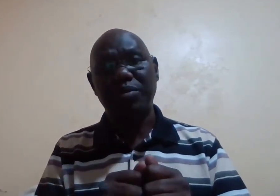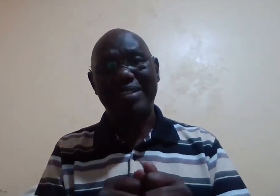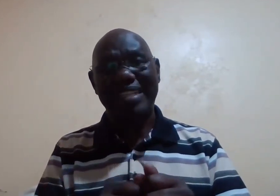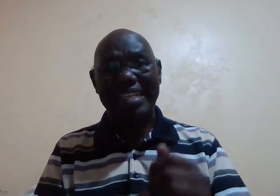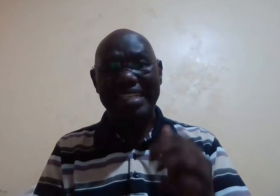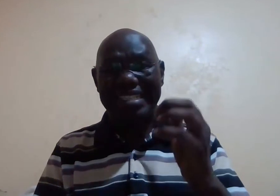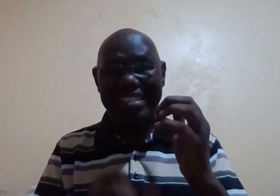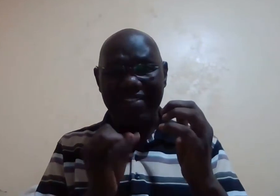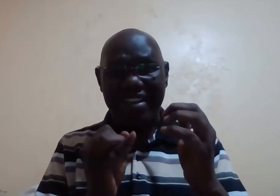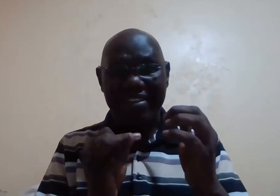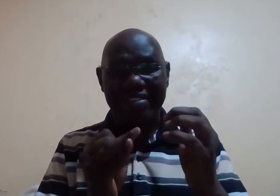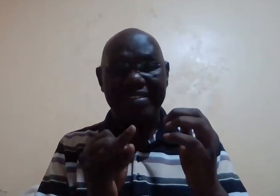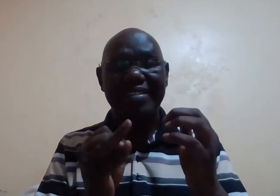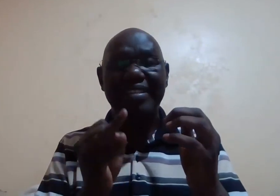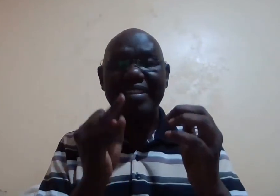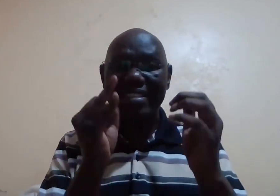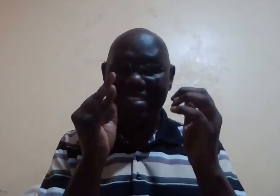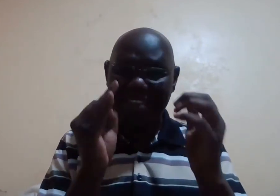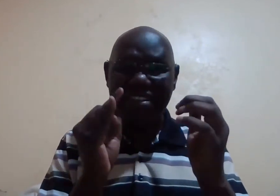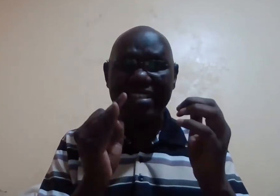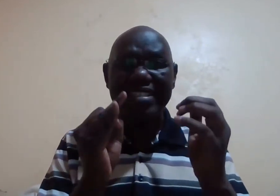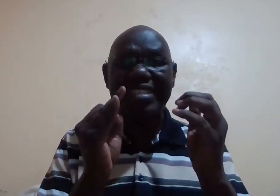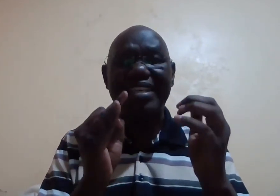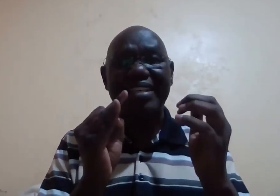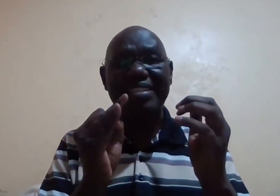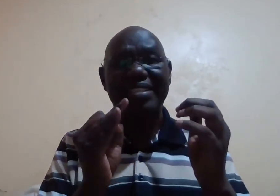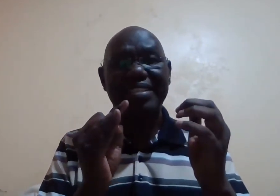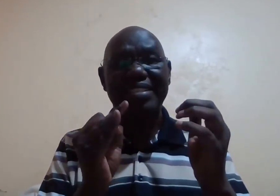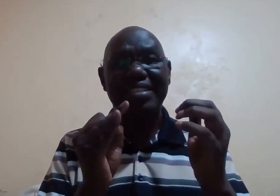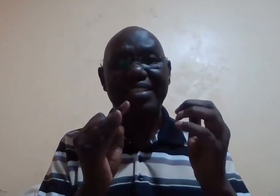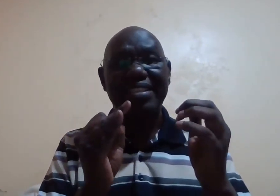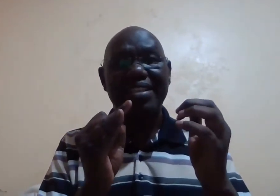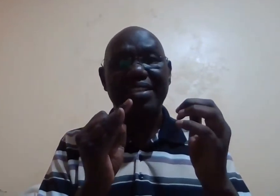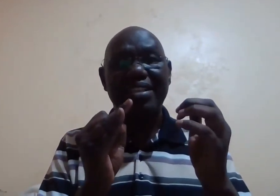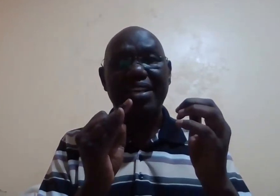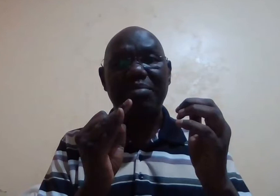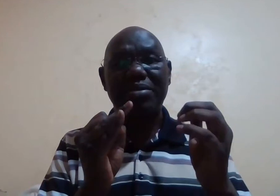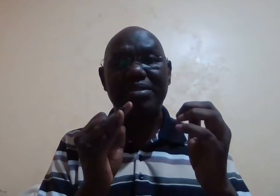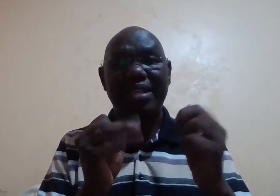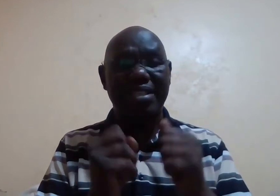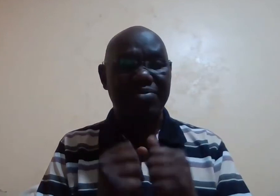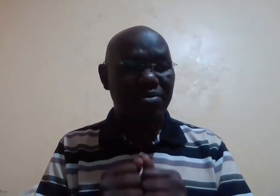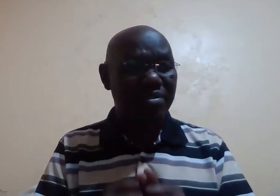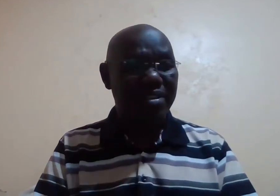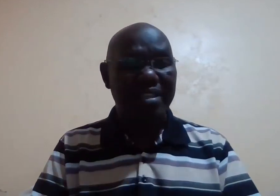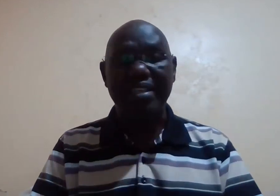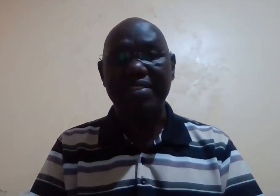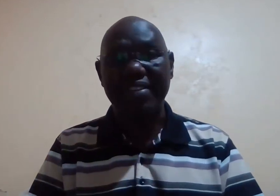seven seven secrets about successful living